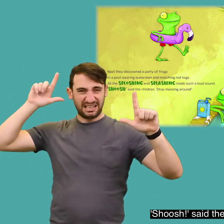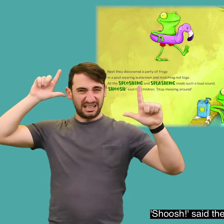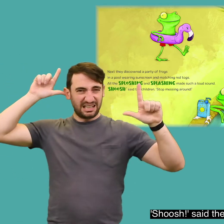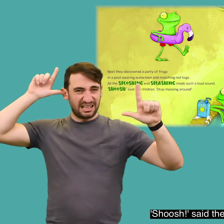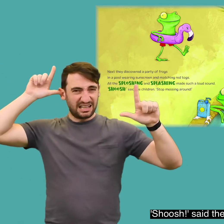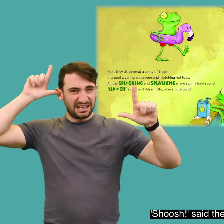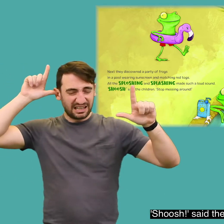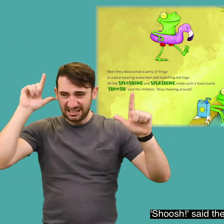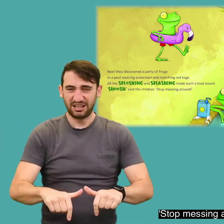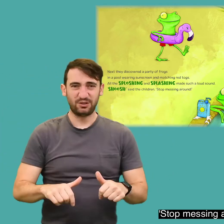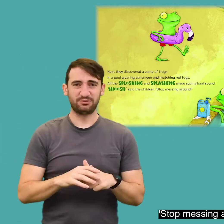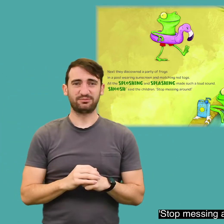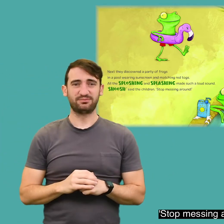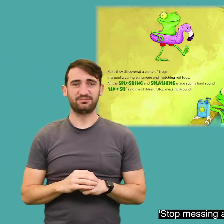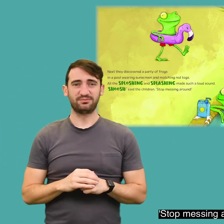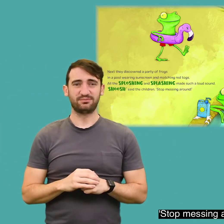said the children. Stop messing around.